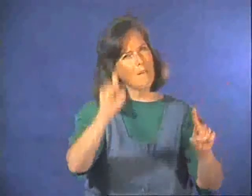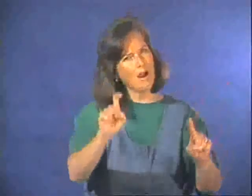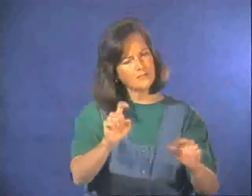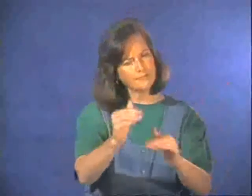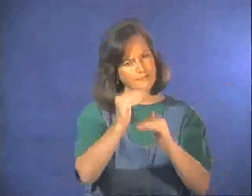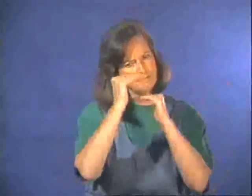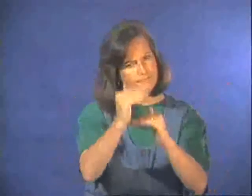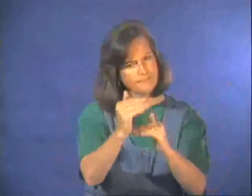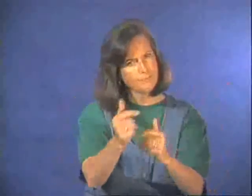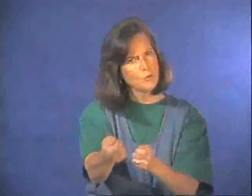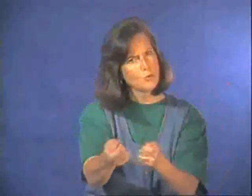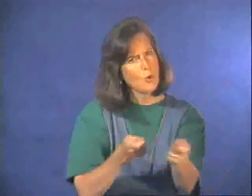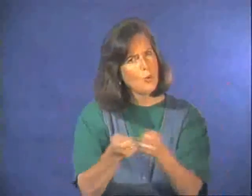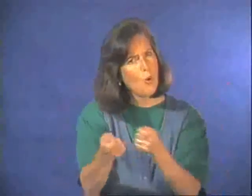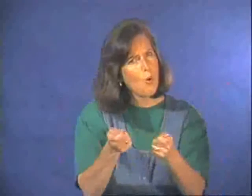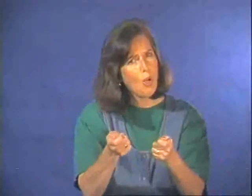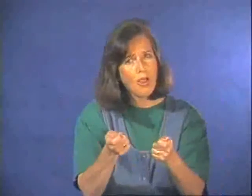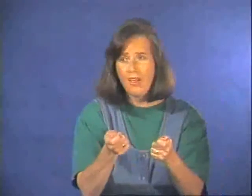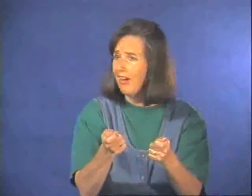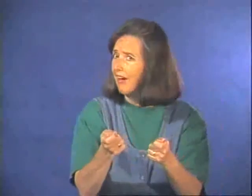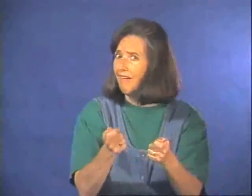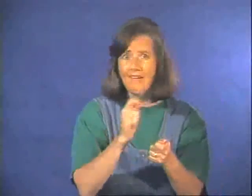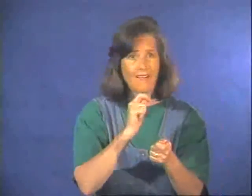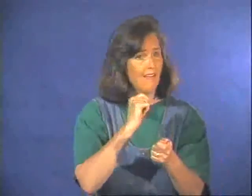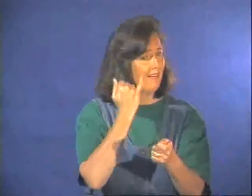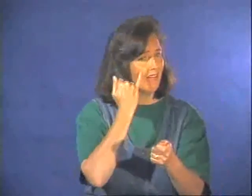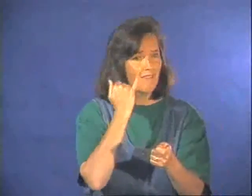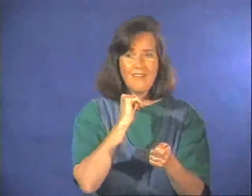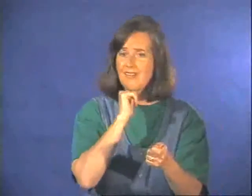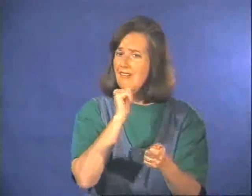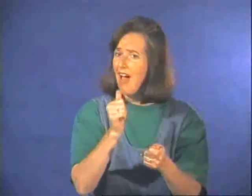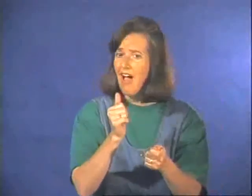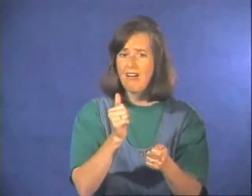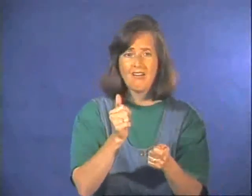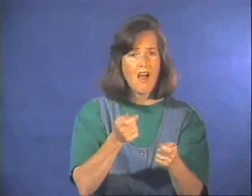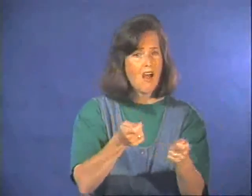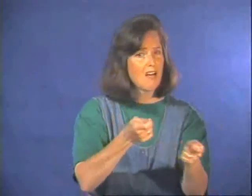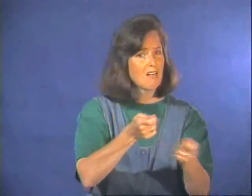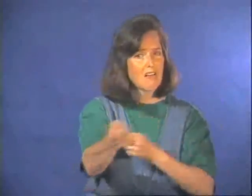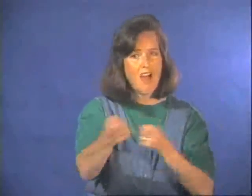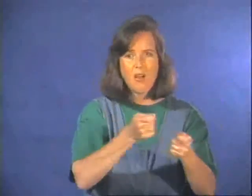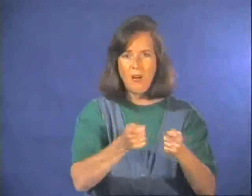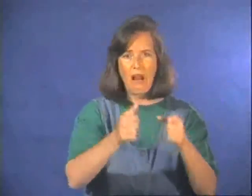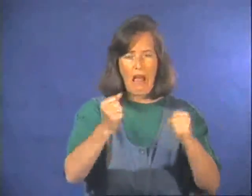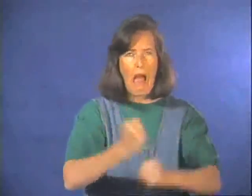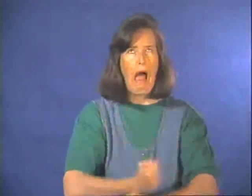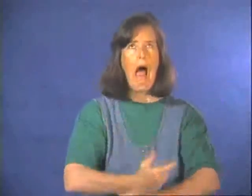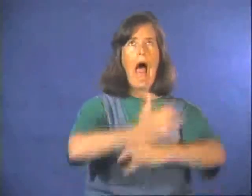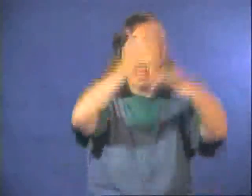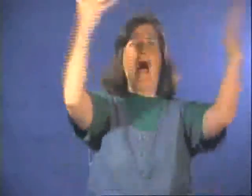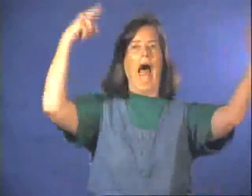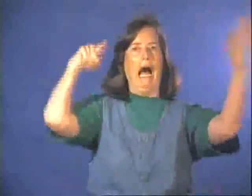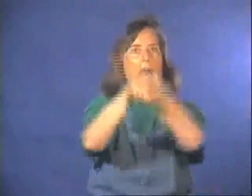But if it is out of control, fire can kill.